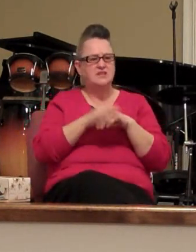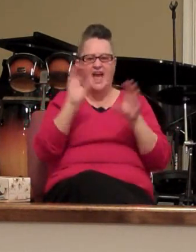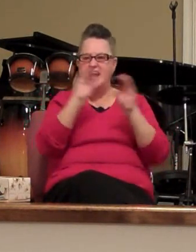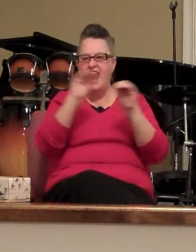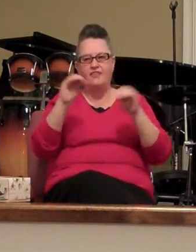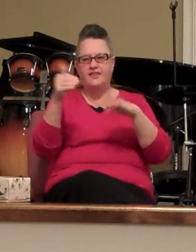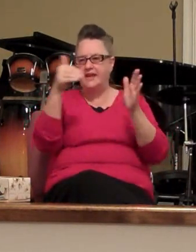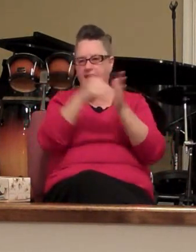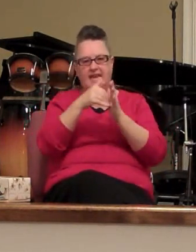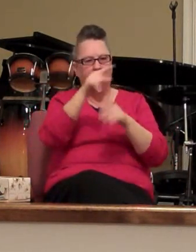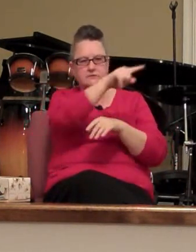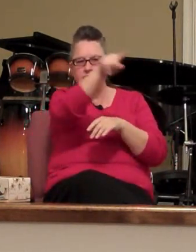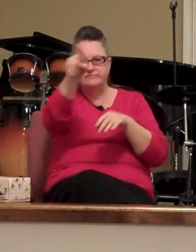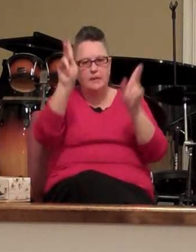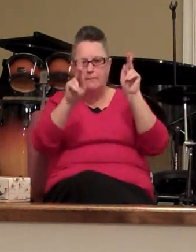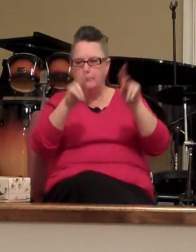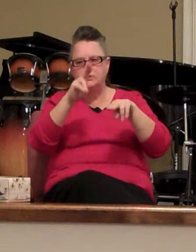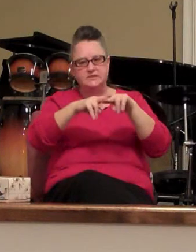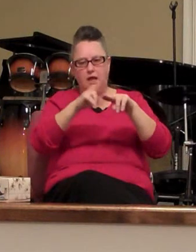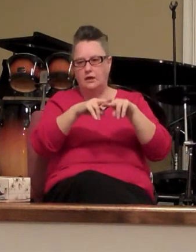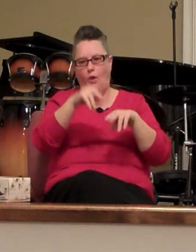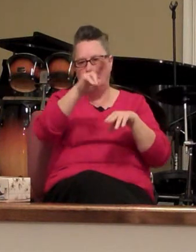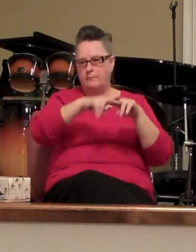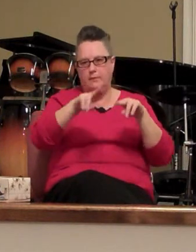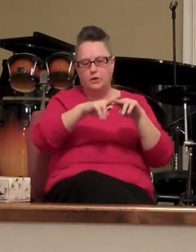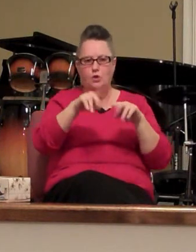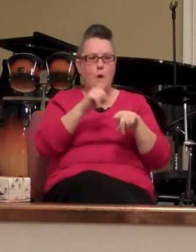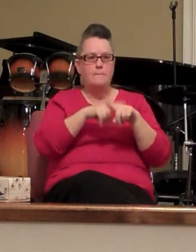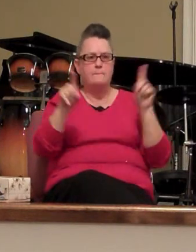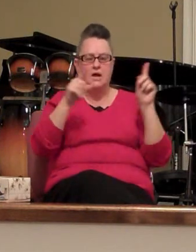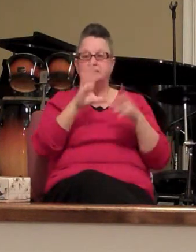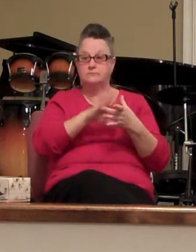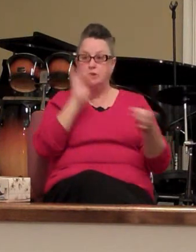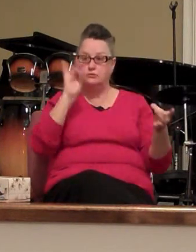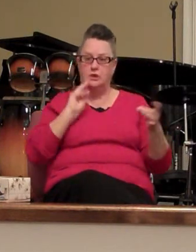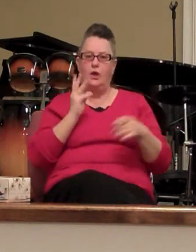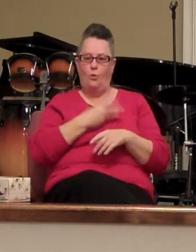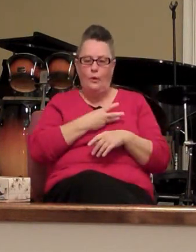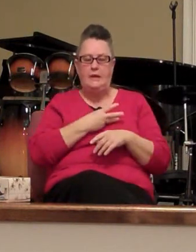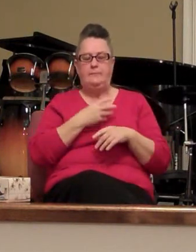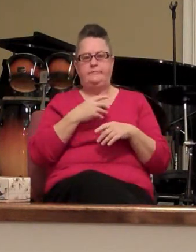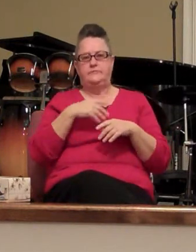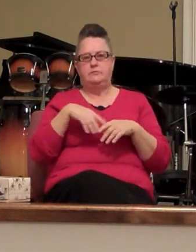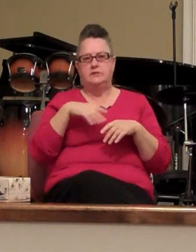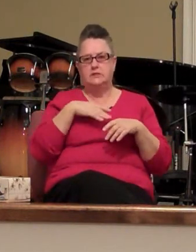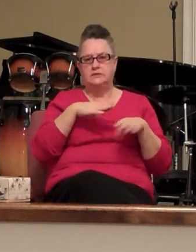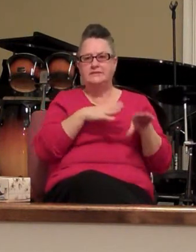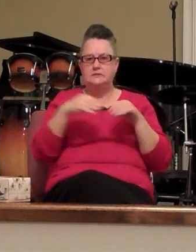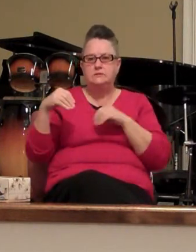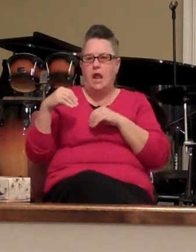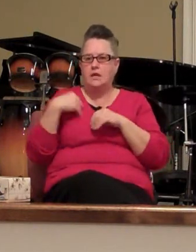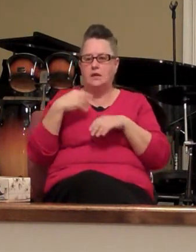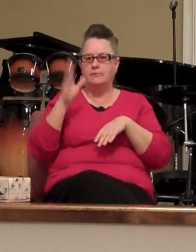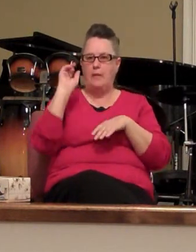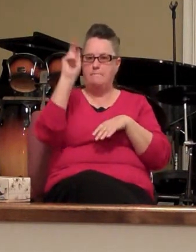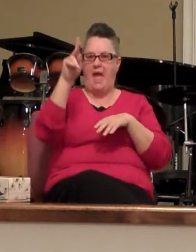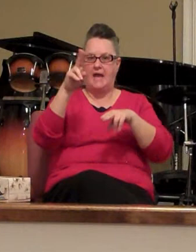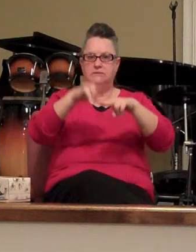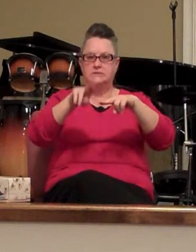brother Charles and those that are on the back pew but spiritually we've been taking a back seat when all the time God